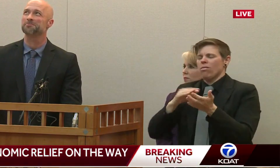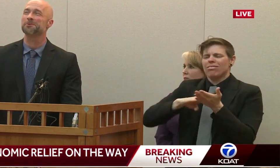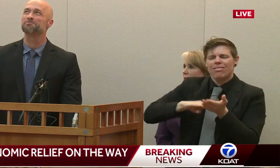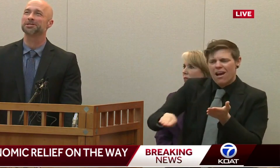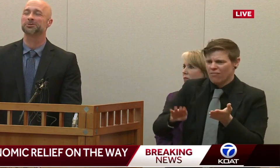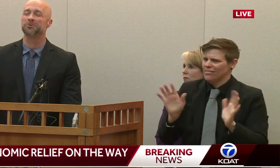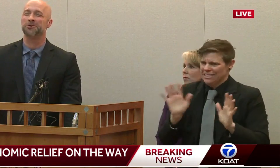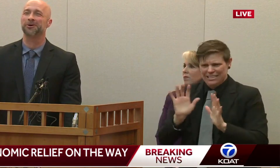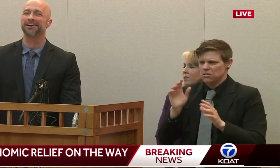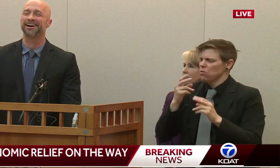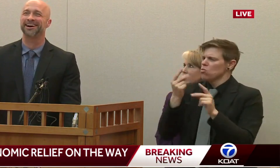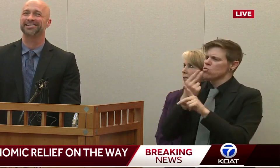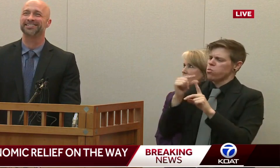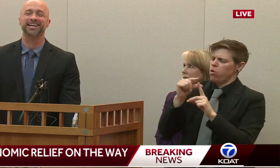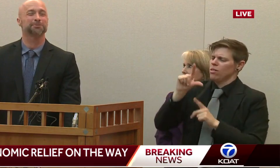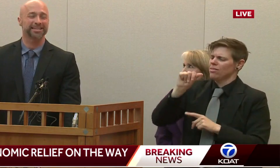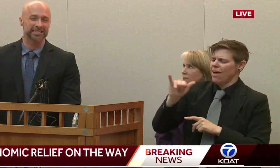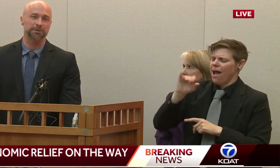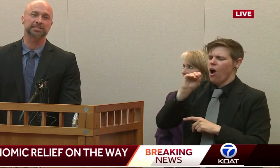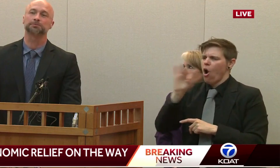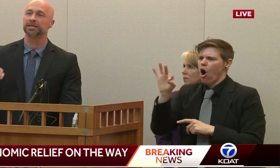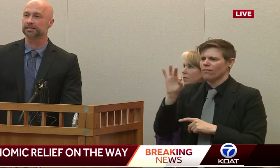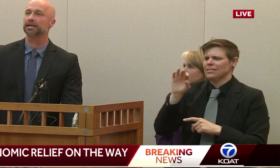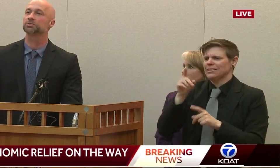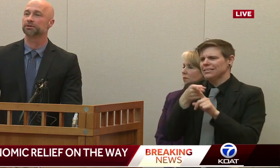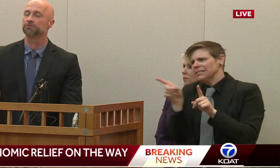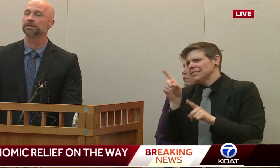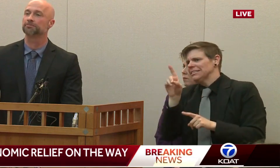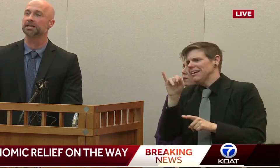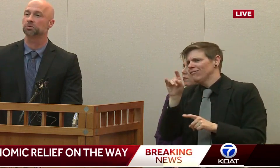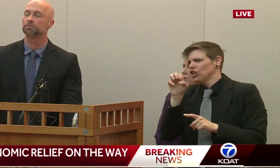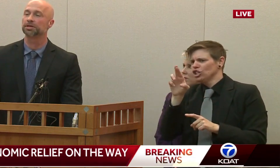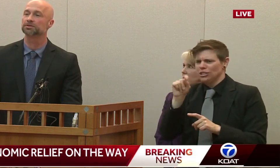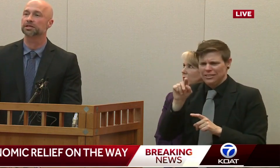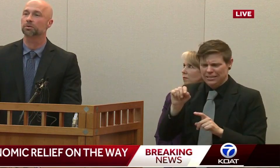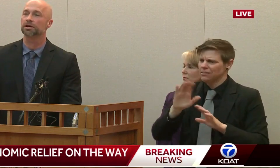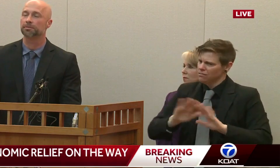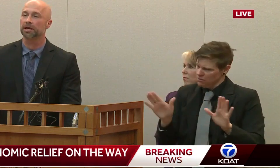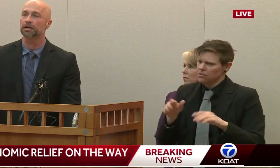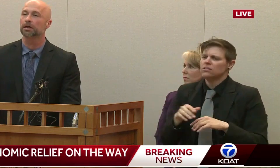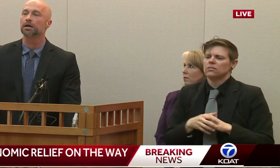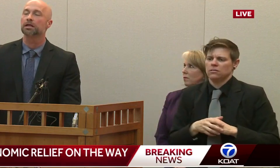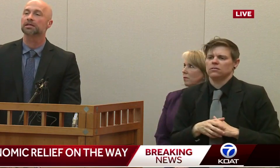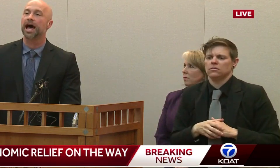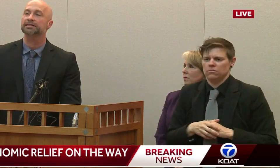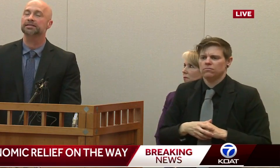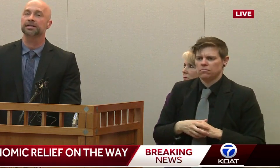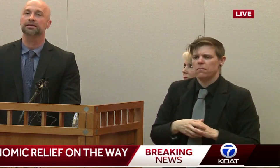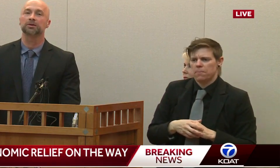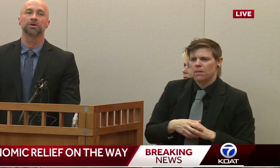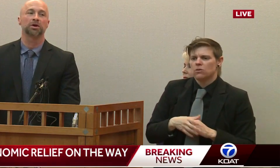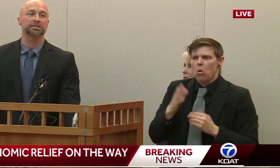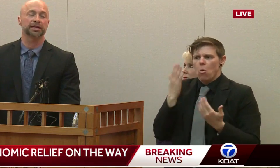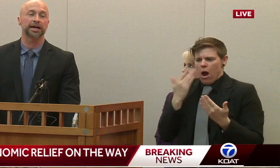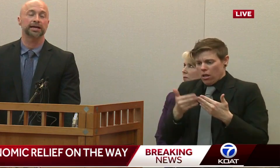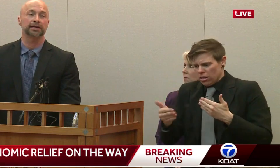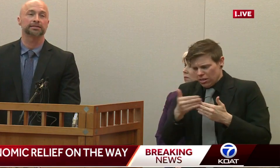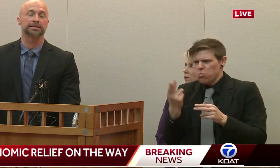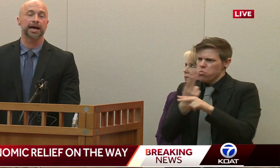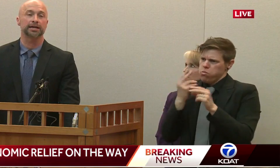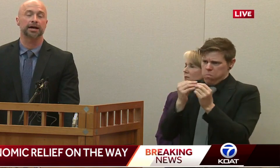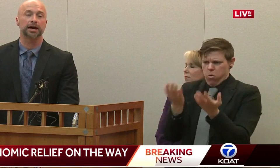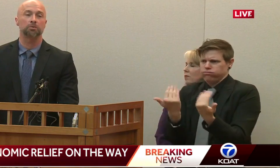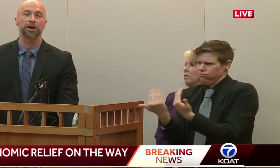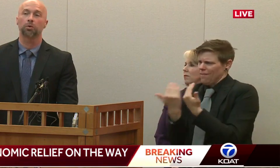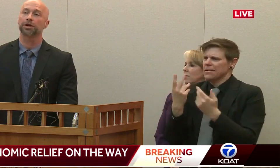much more case-by-case basis, but in this case we imagine we will be using it quite a bit. The last thing that we want to say